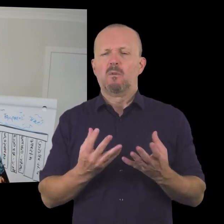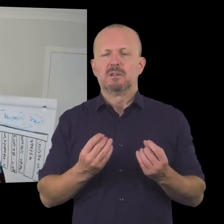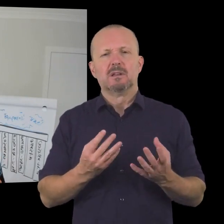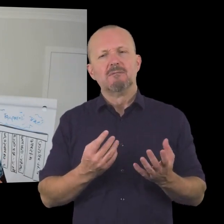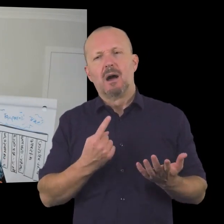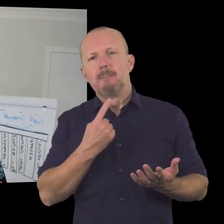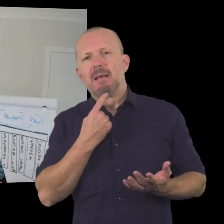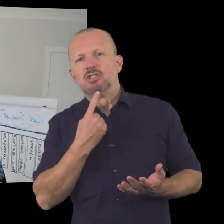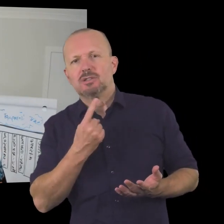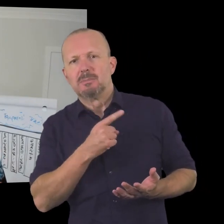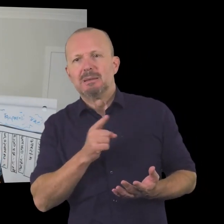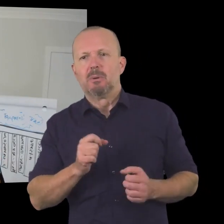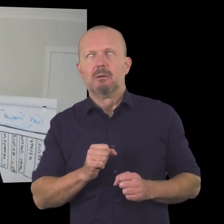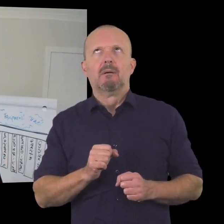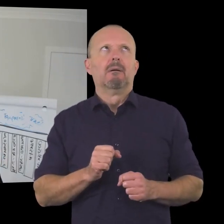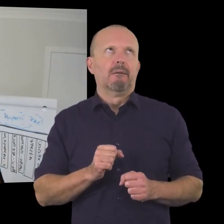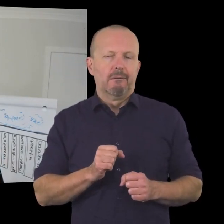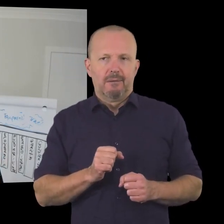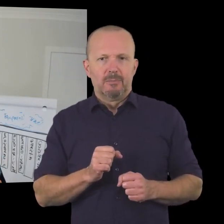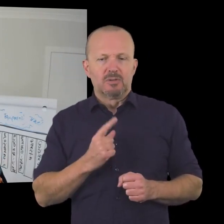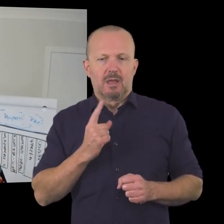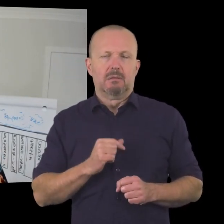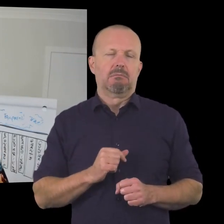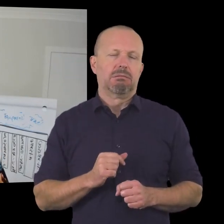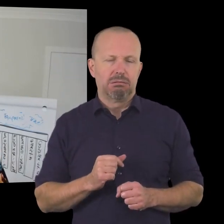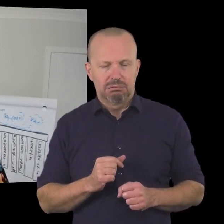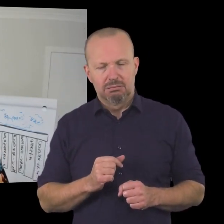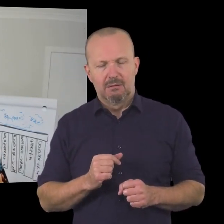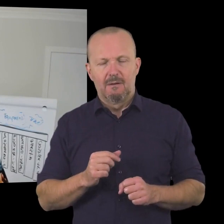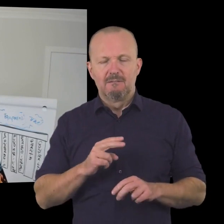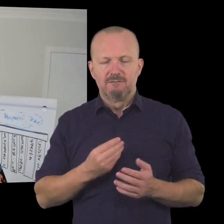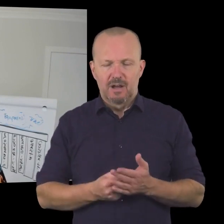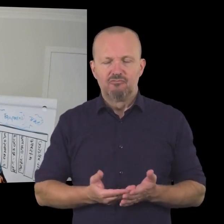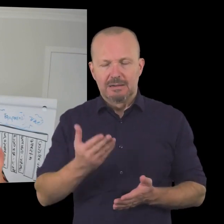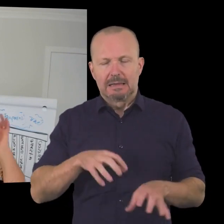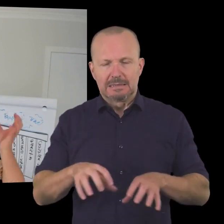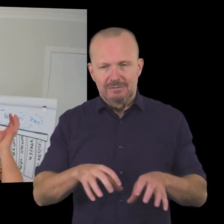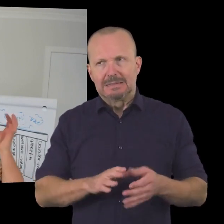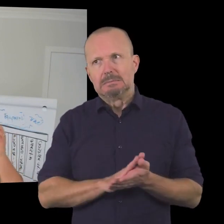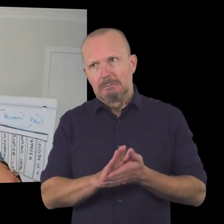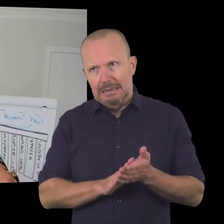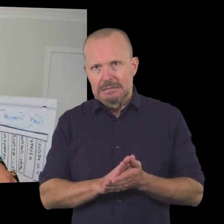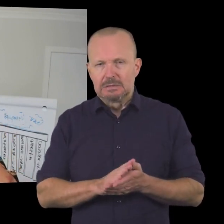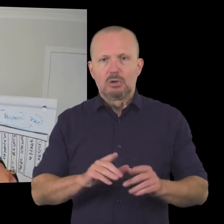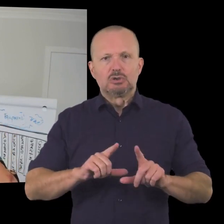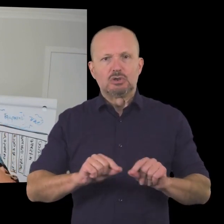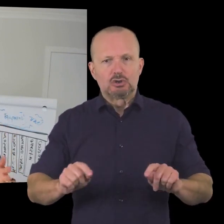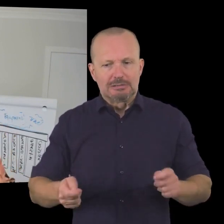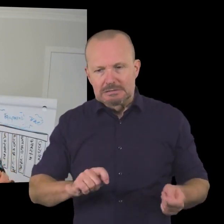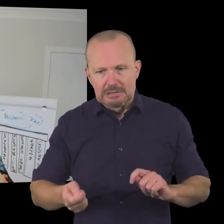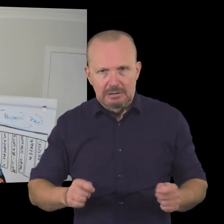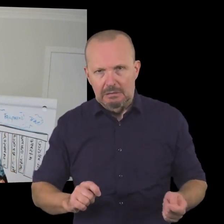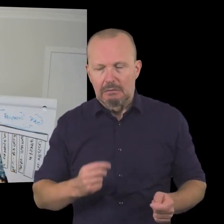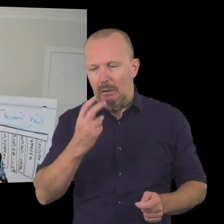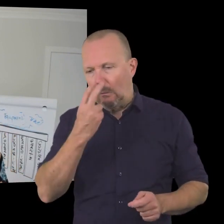talking about fundraising activities i get a bit of roll of the eyes uh and that's often because when we think about fundraising activities sometimes